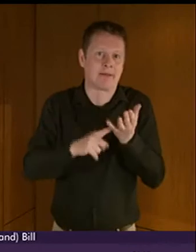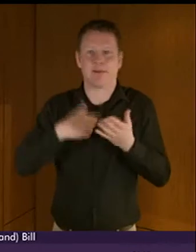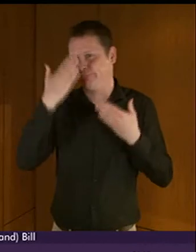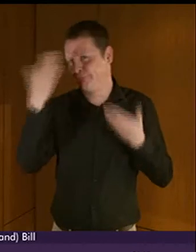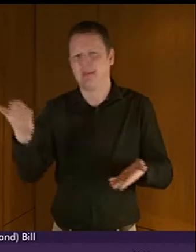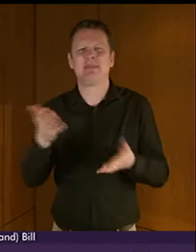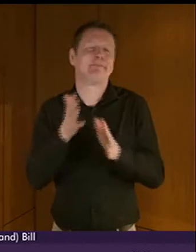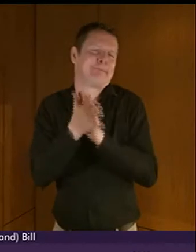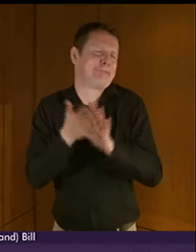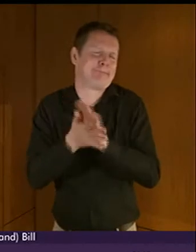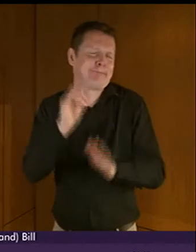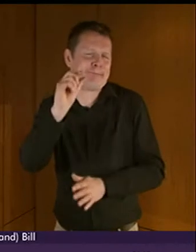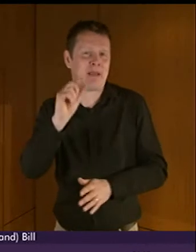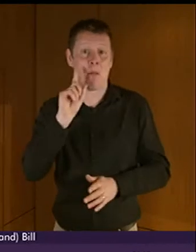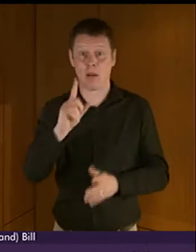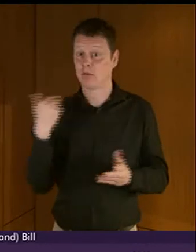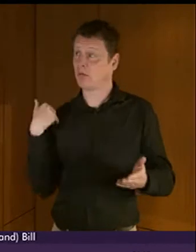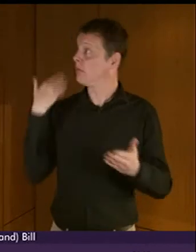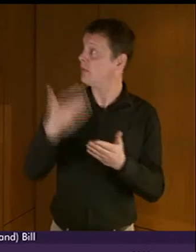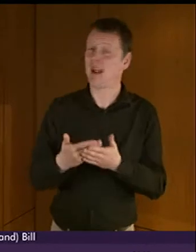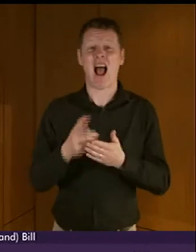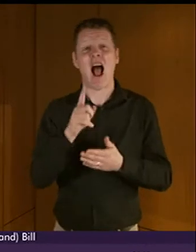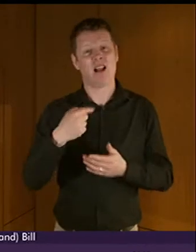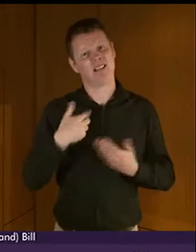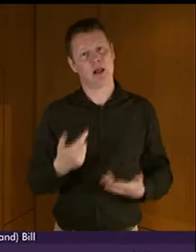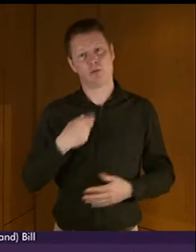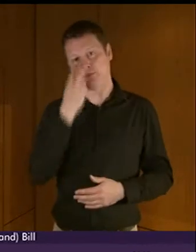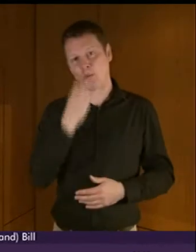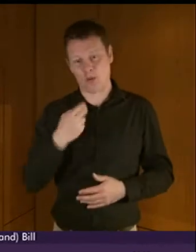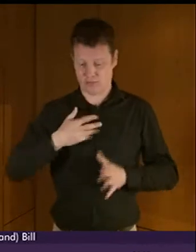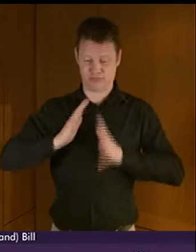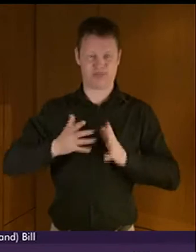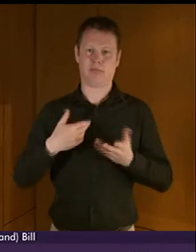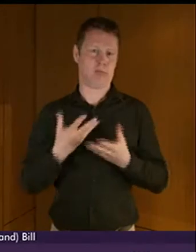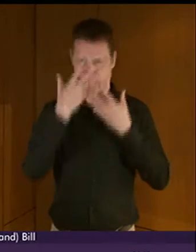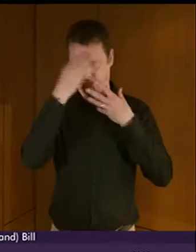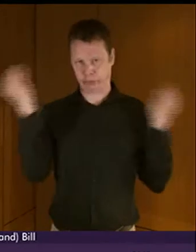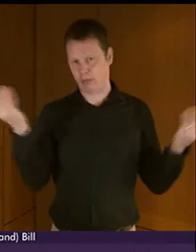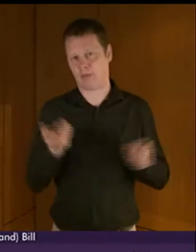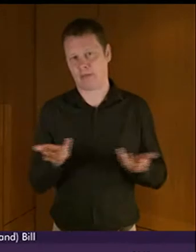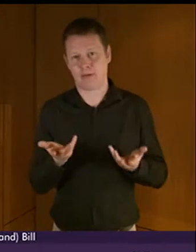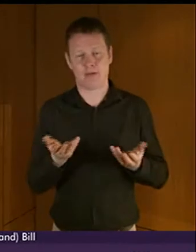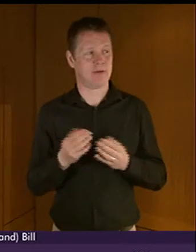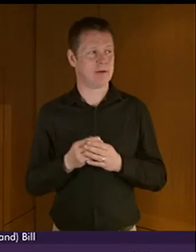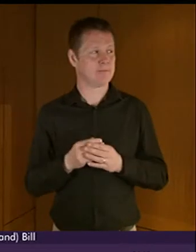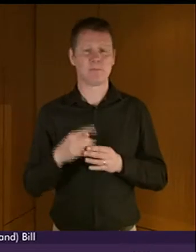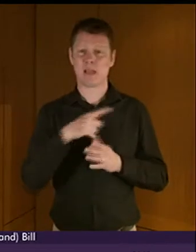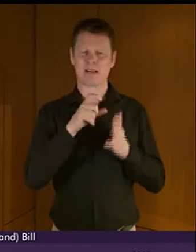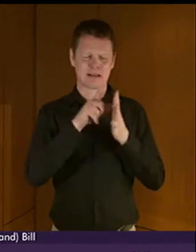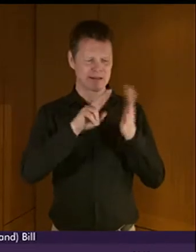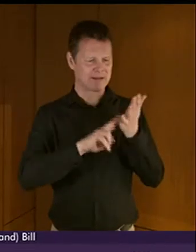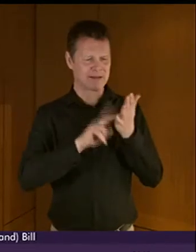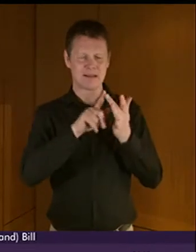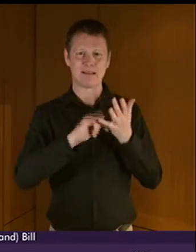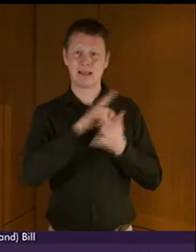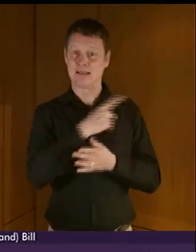not a shred of that survives into my adult life. Even simple things like Dennis said, we need to be careful about